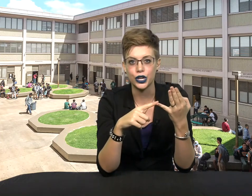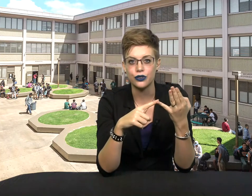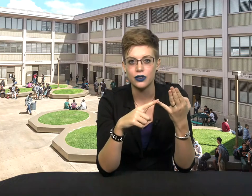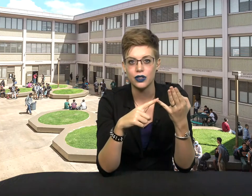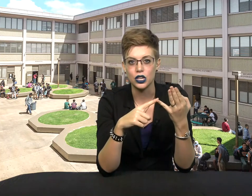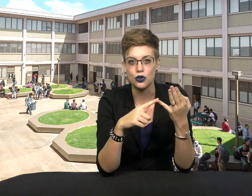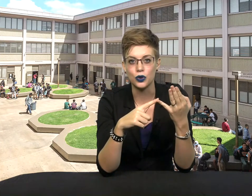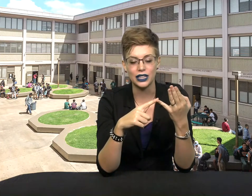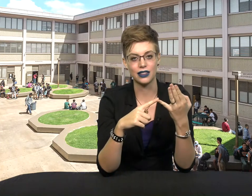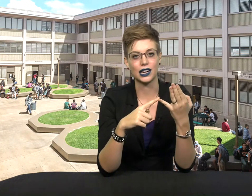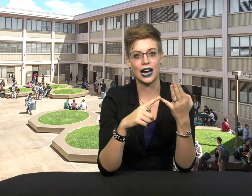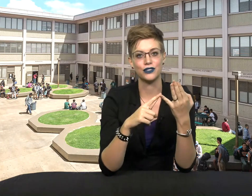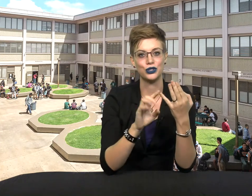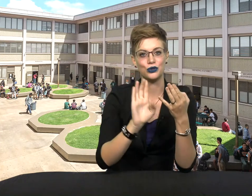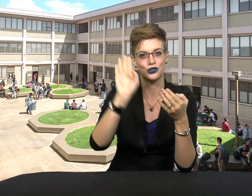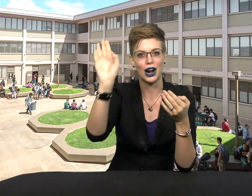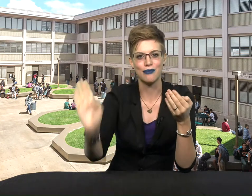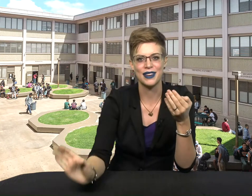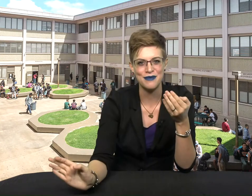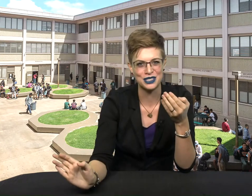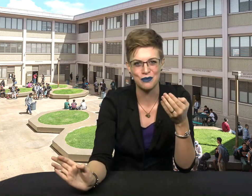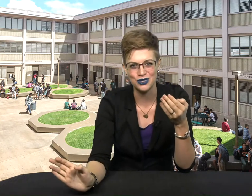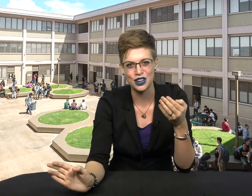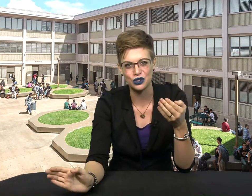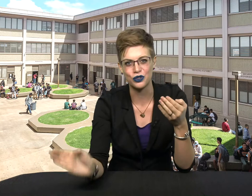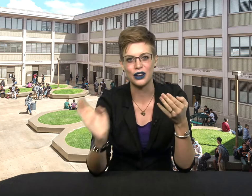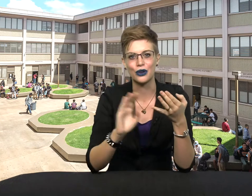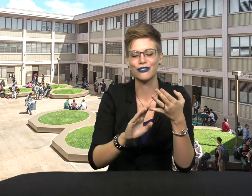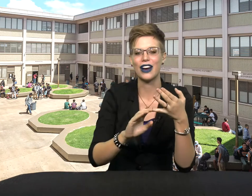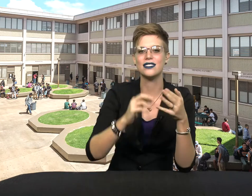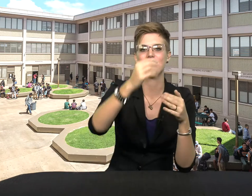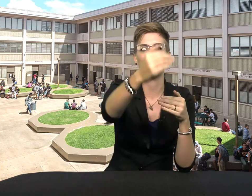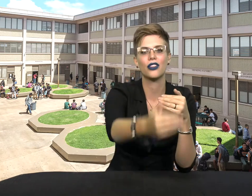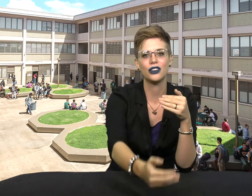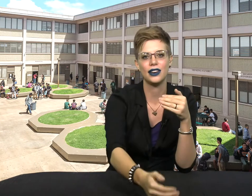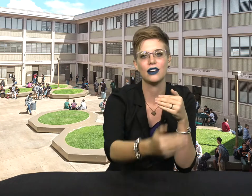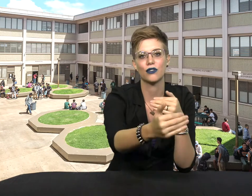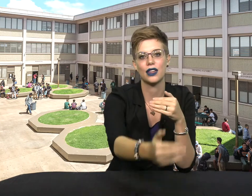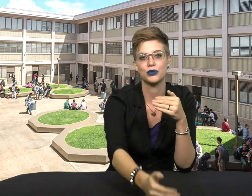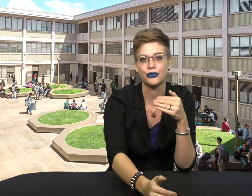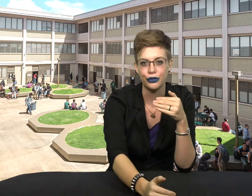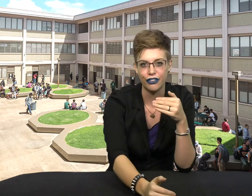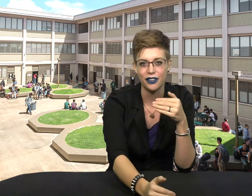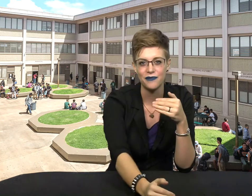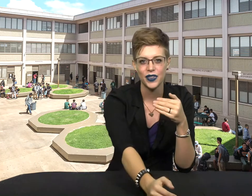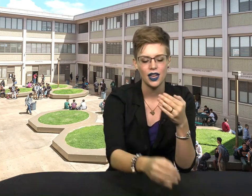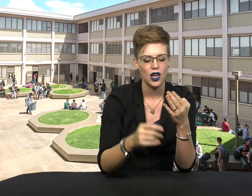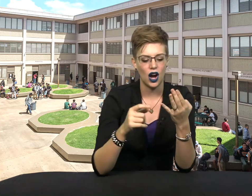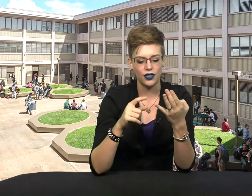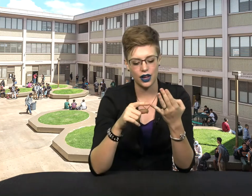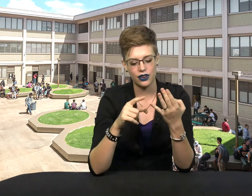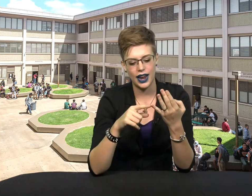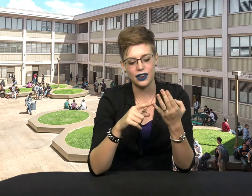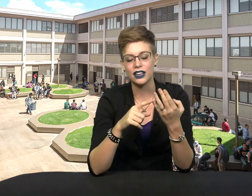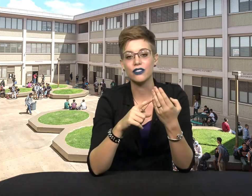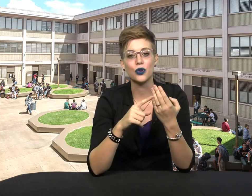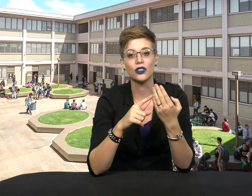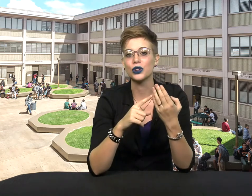you. You will either have to drop them as a potential friend or find some other need for them to fulfill. On the other hand, if you are looking